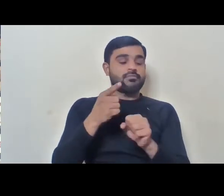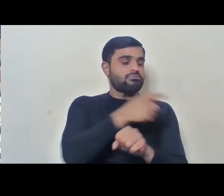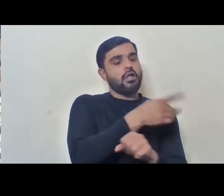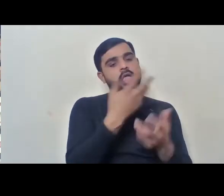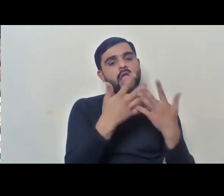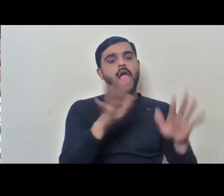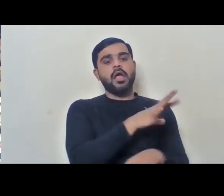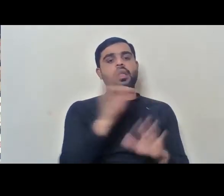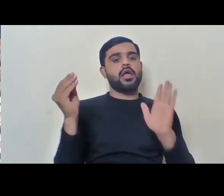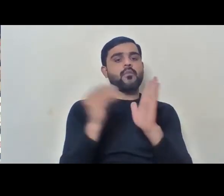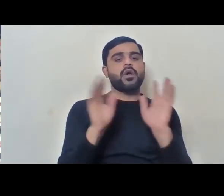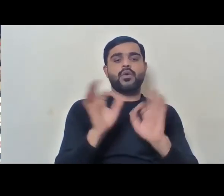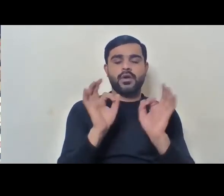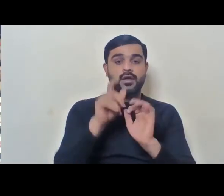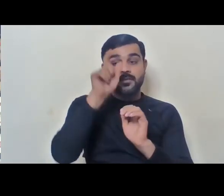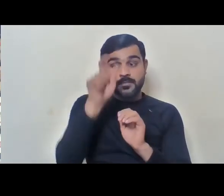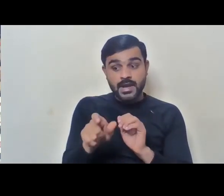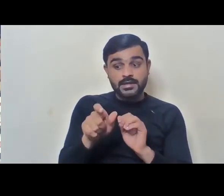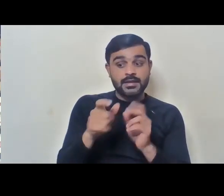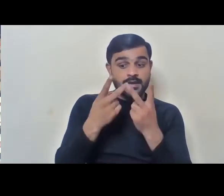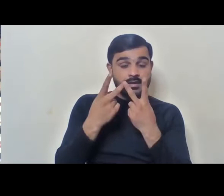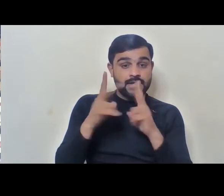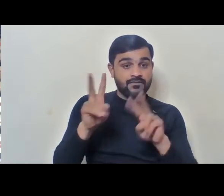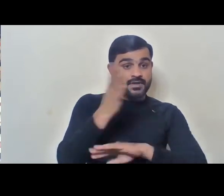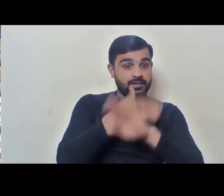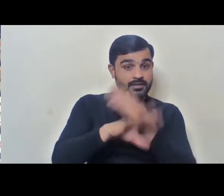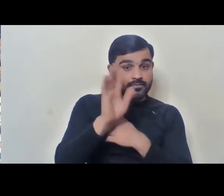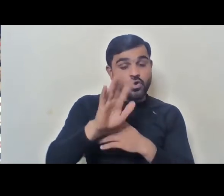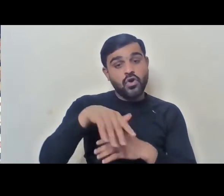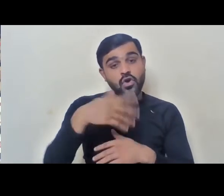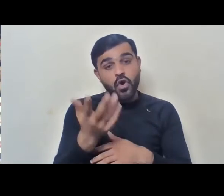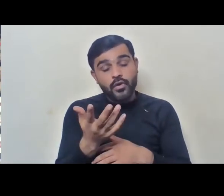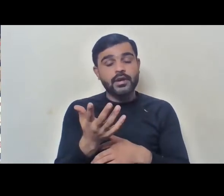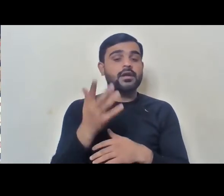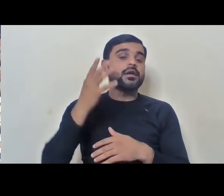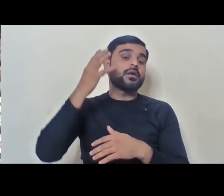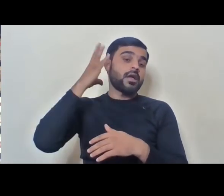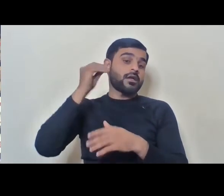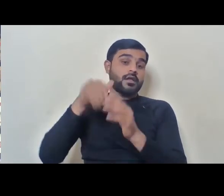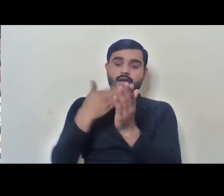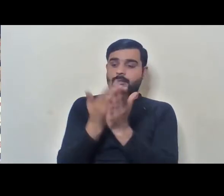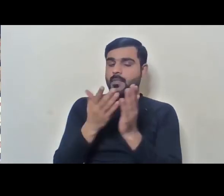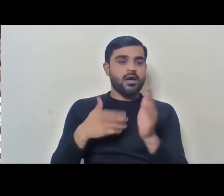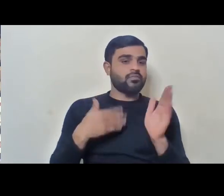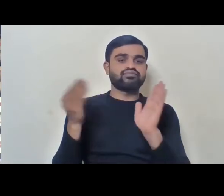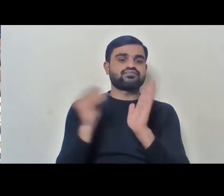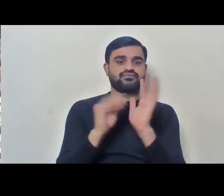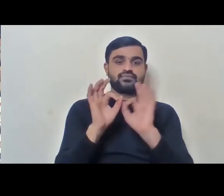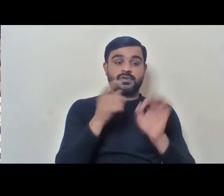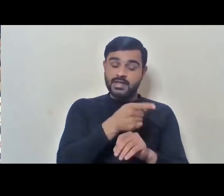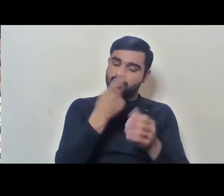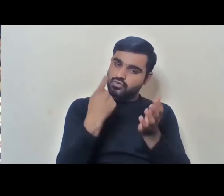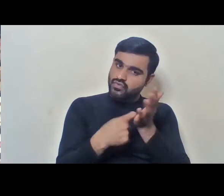with either a person with a different disability or with a non disabled person. The act requires